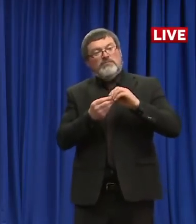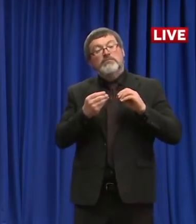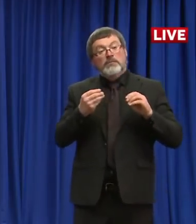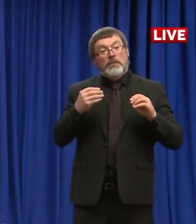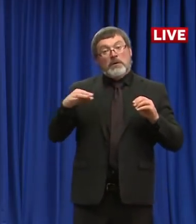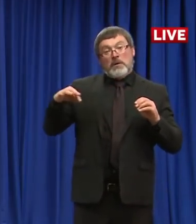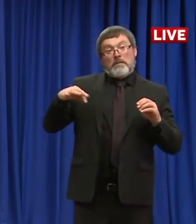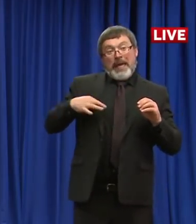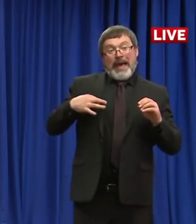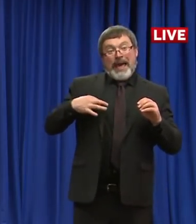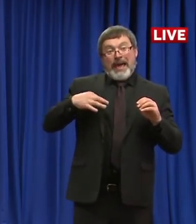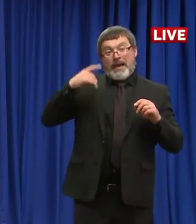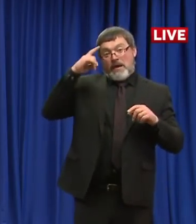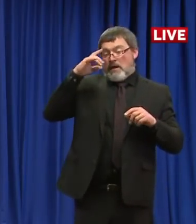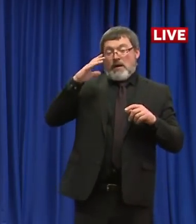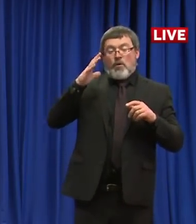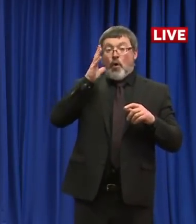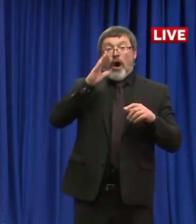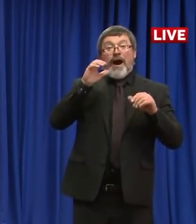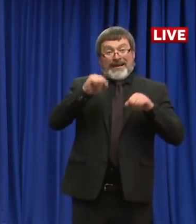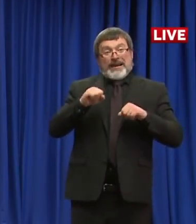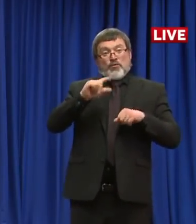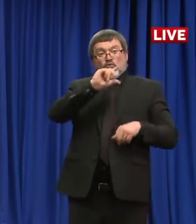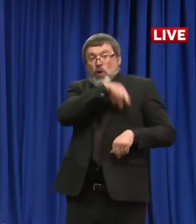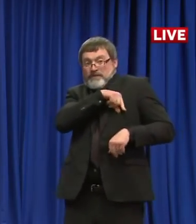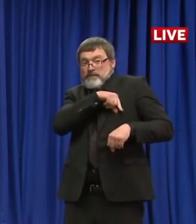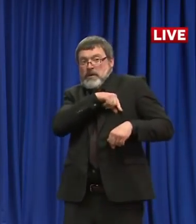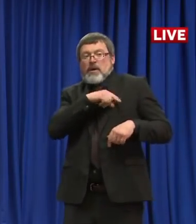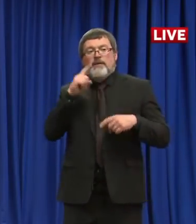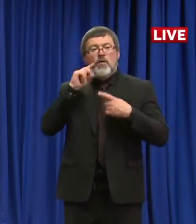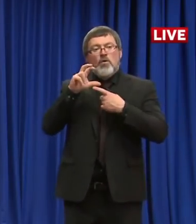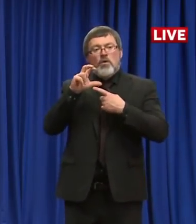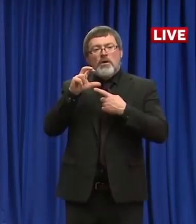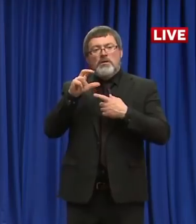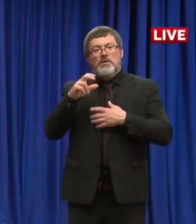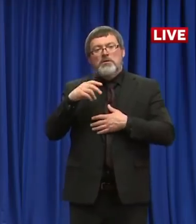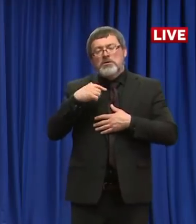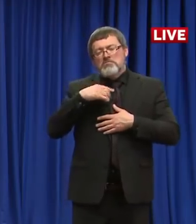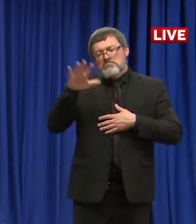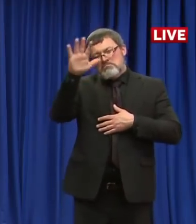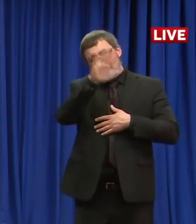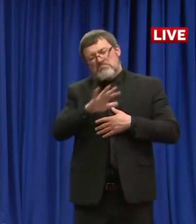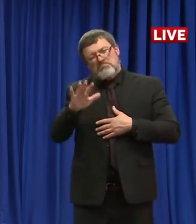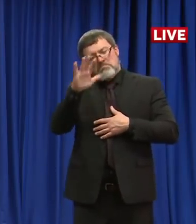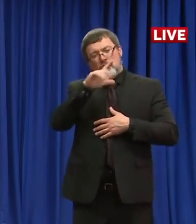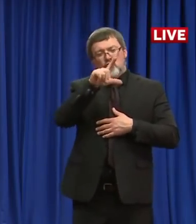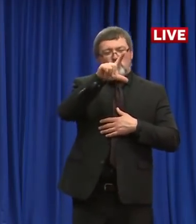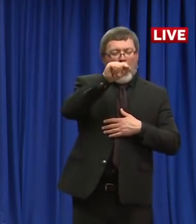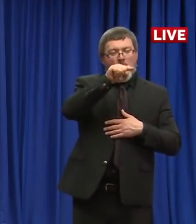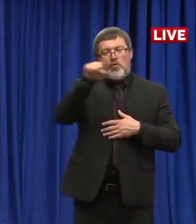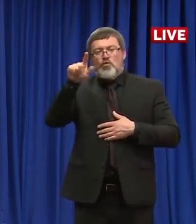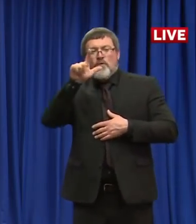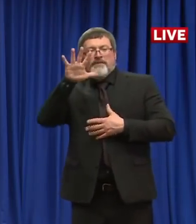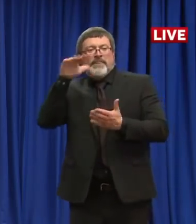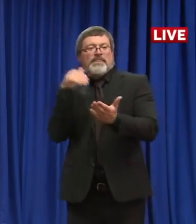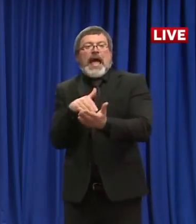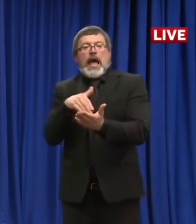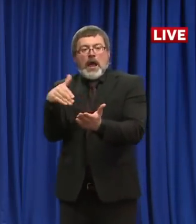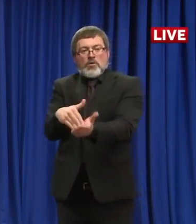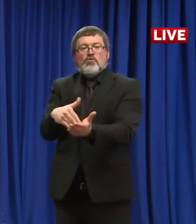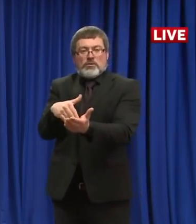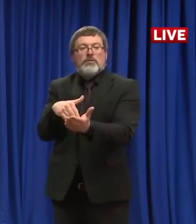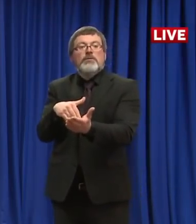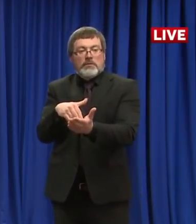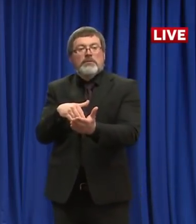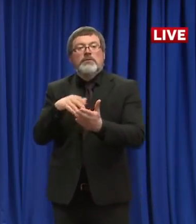20 and 25,000, up to 20 or 25,000 individuals, frontline long-term care workers and service providers in the communities would be eligible